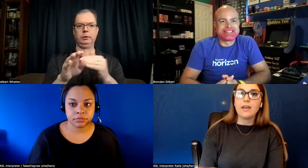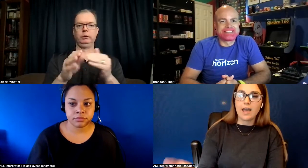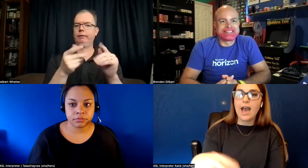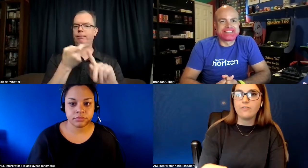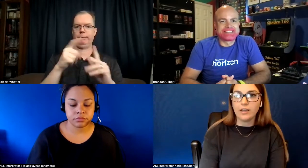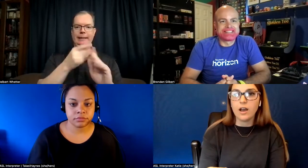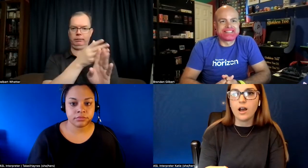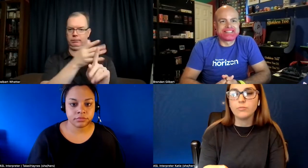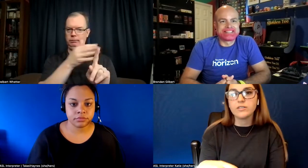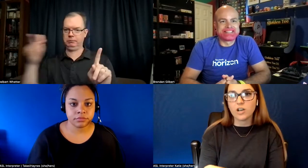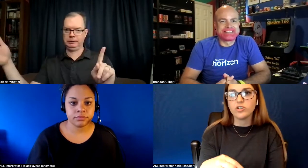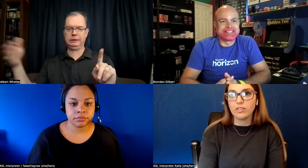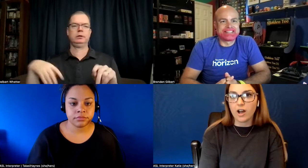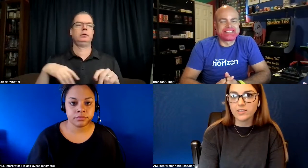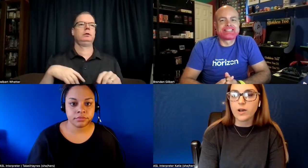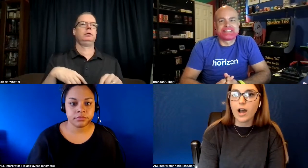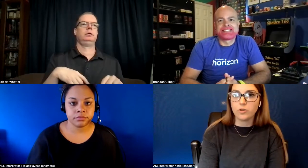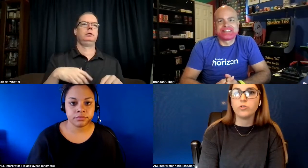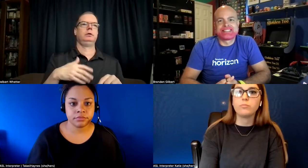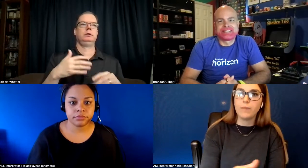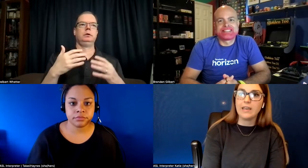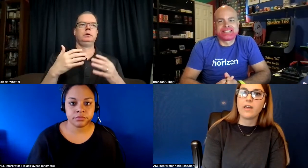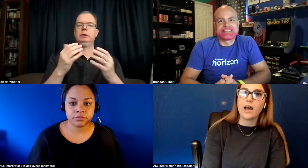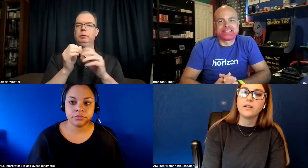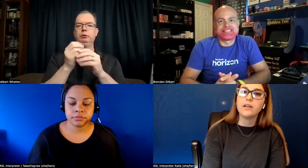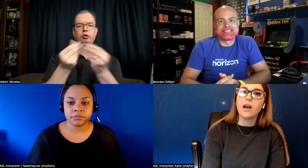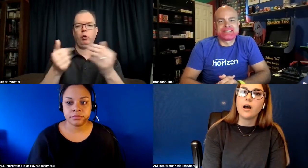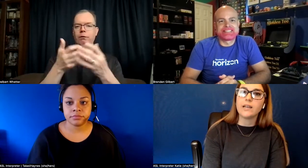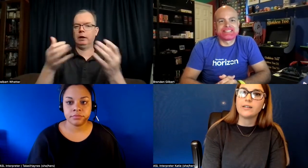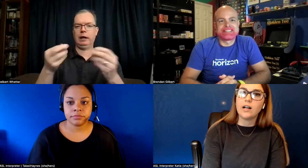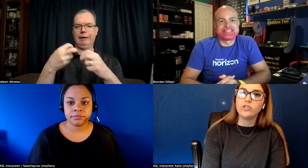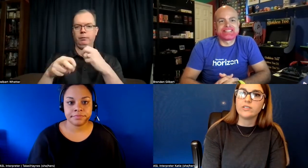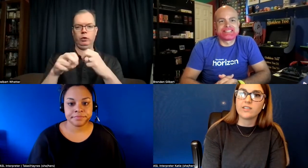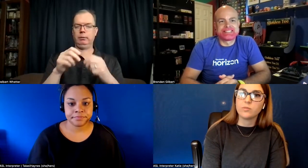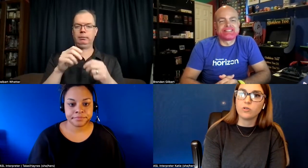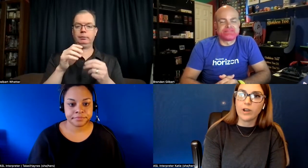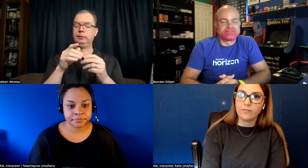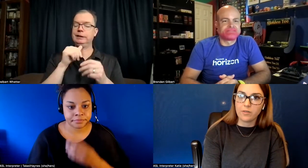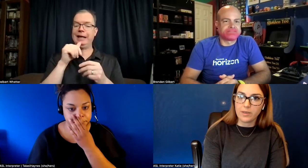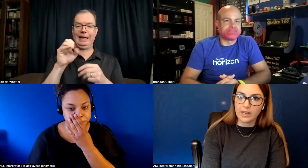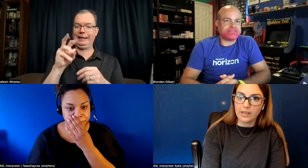having um discussion and thoughts about how to make that technology accessible right from the beginning